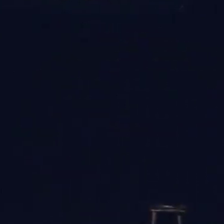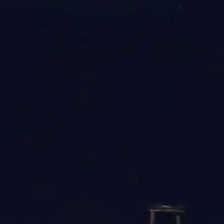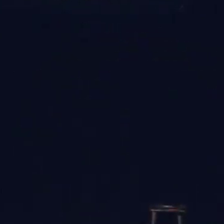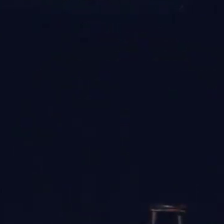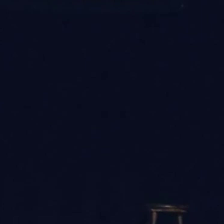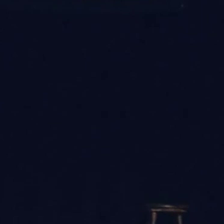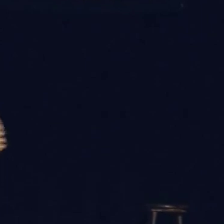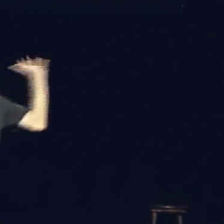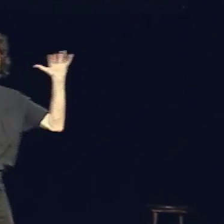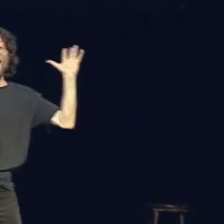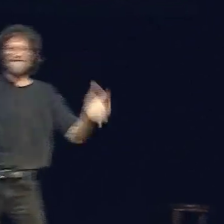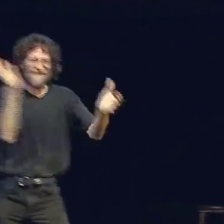He screwed up!